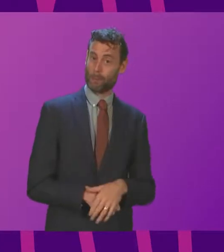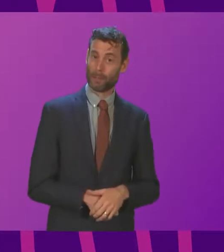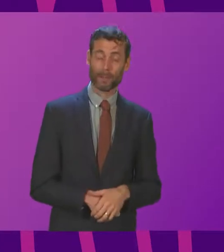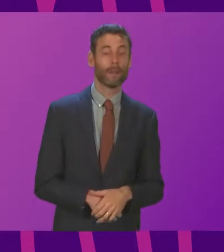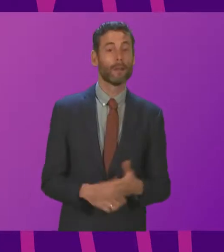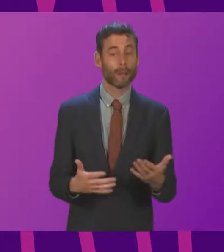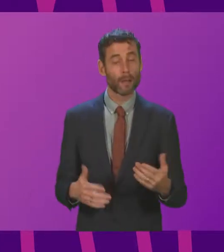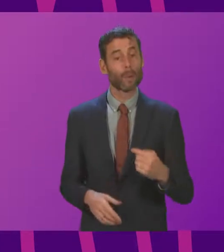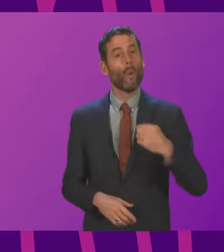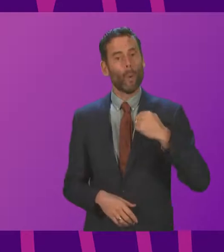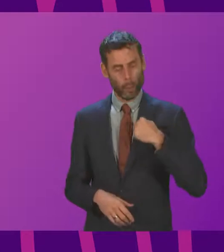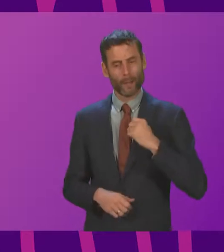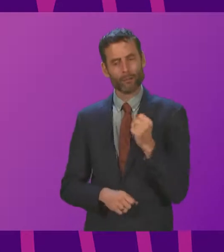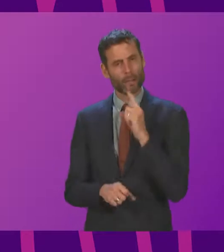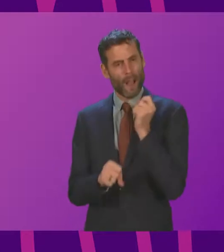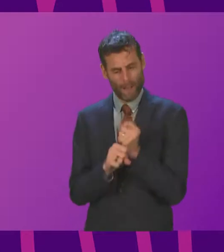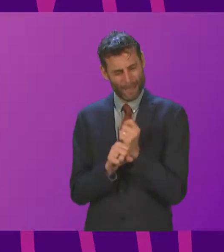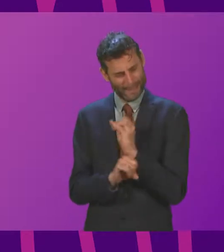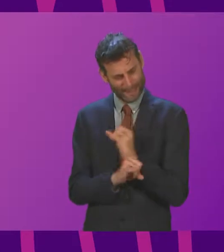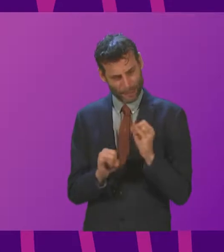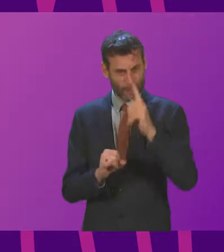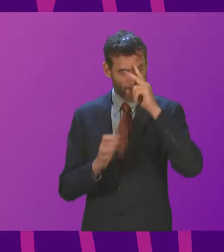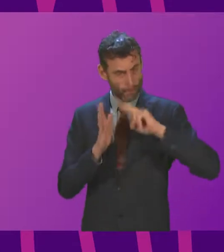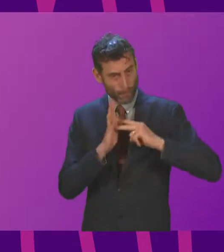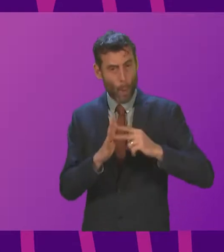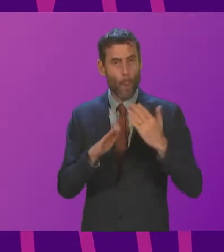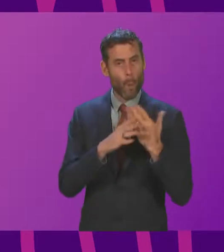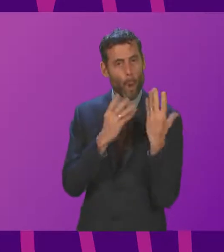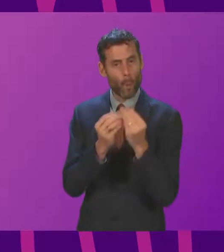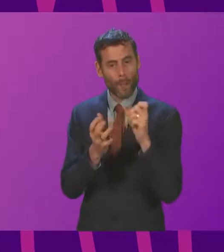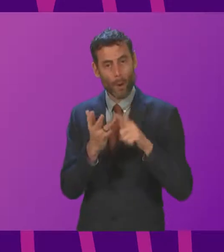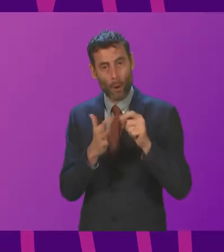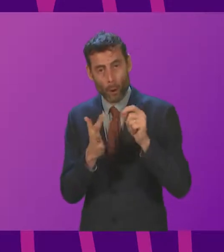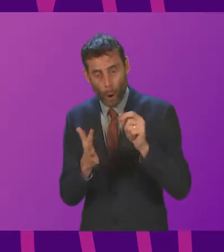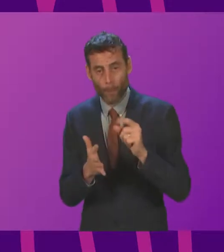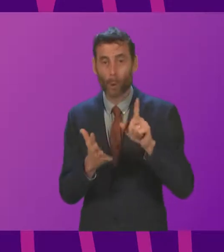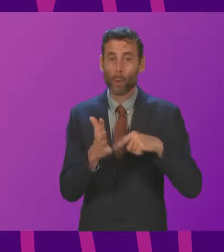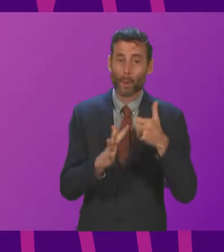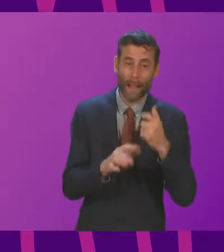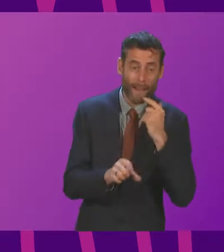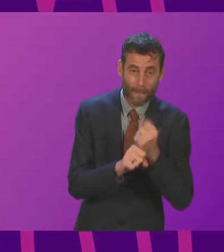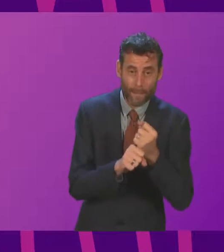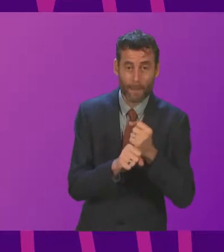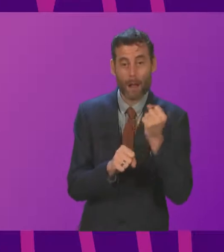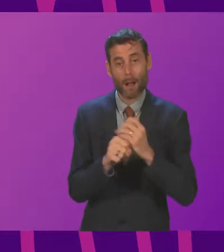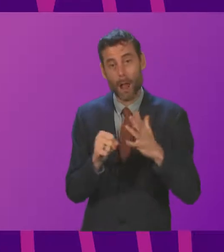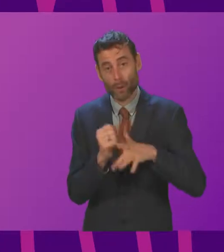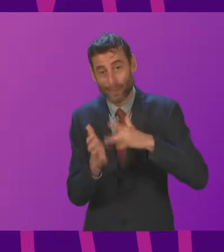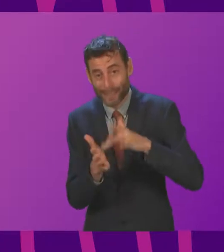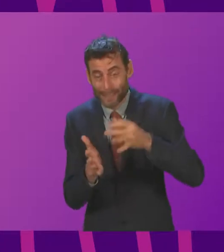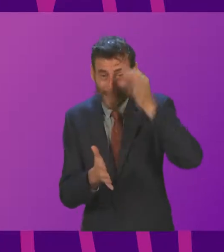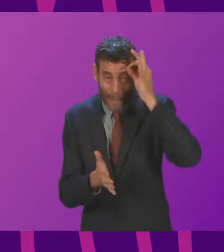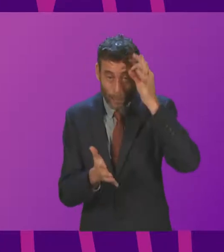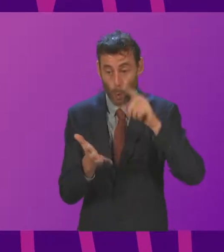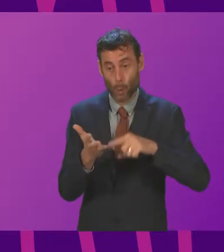has been focused on with our partners, which in the case of COP includes the UK Government, Glasgow City Council, and also the United Nations. I met just yesterday